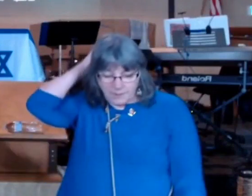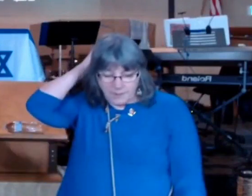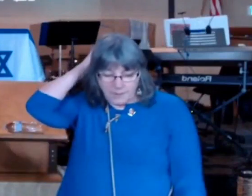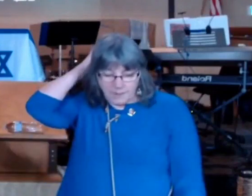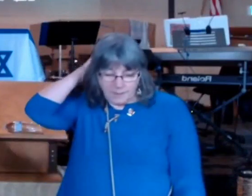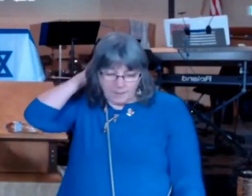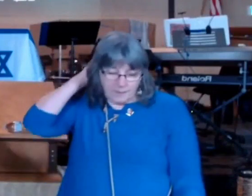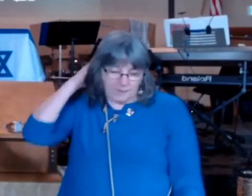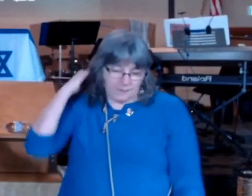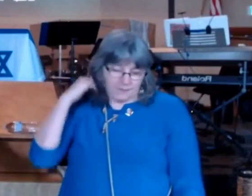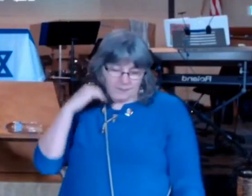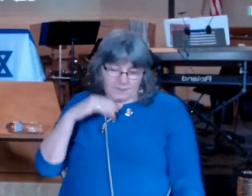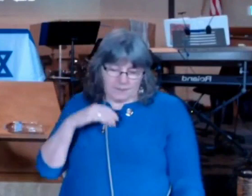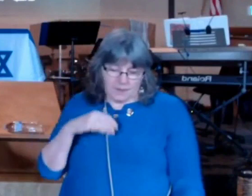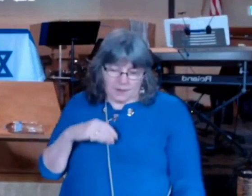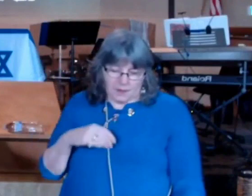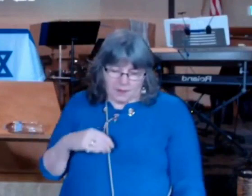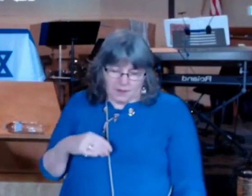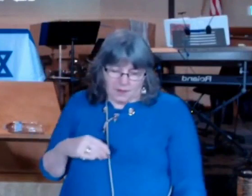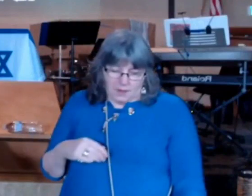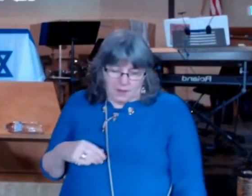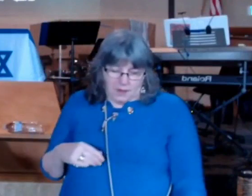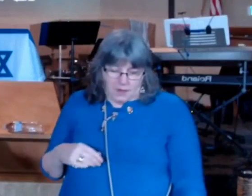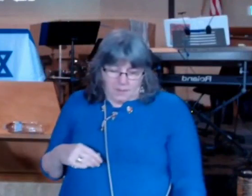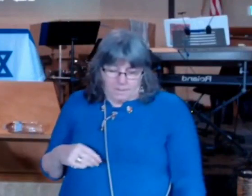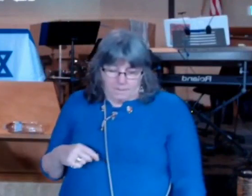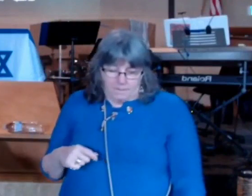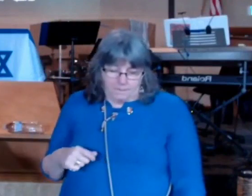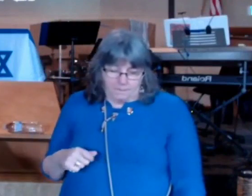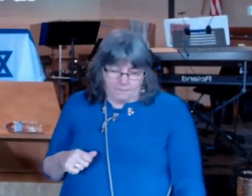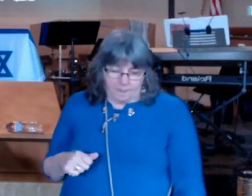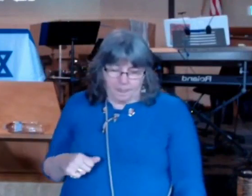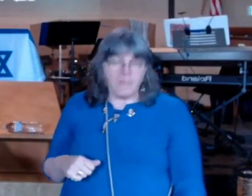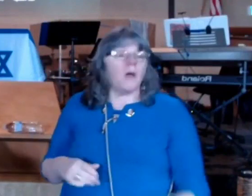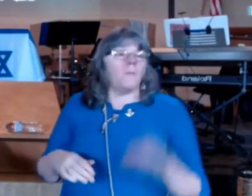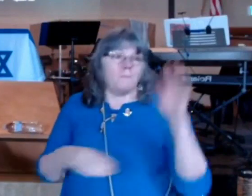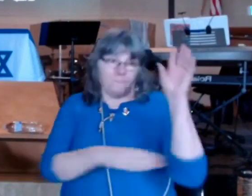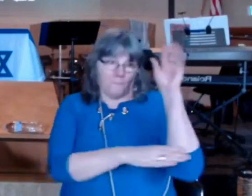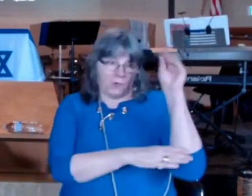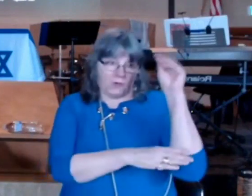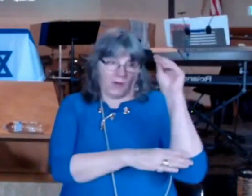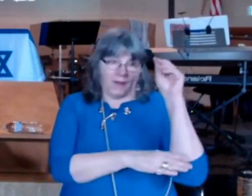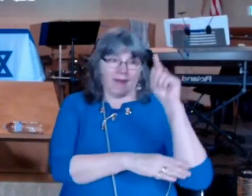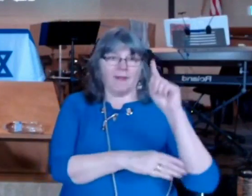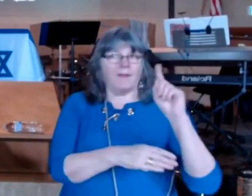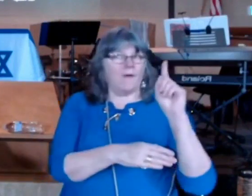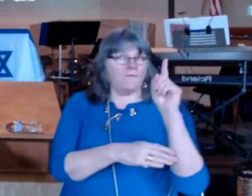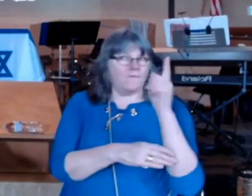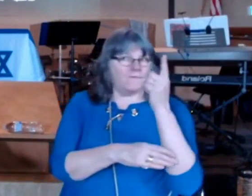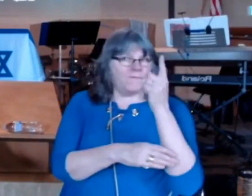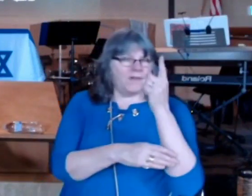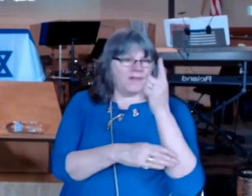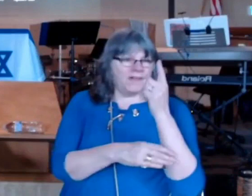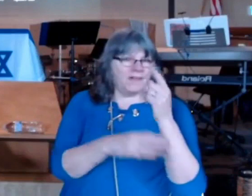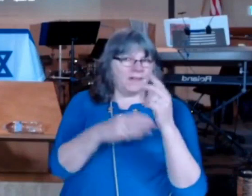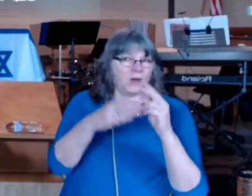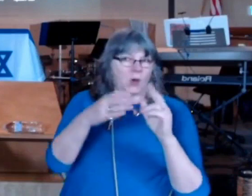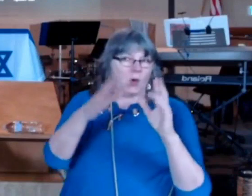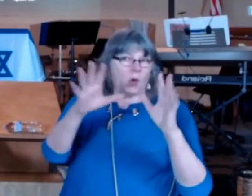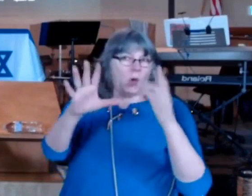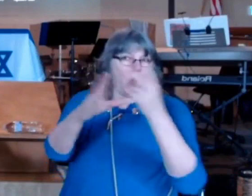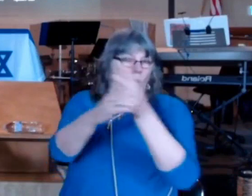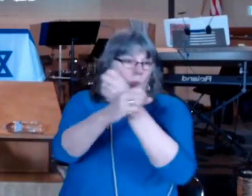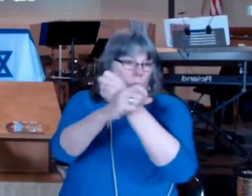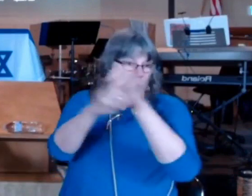so and in doing so Moshe who is called the first